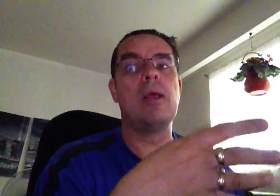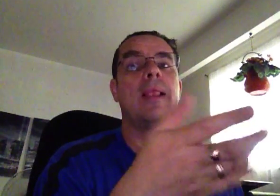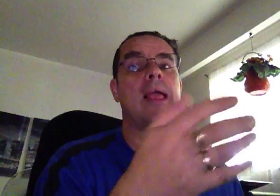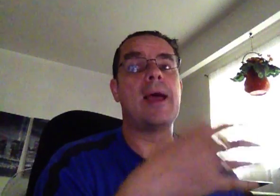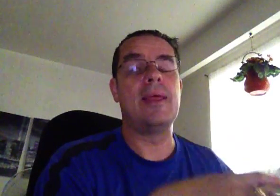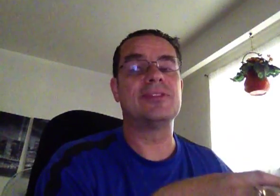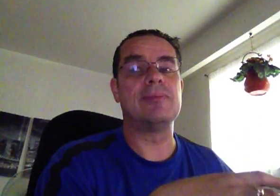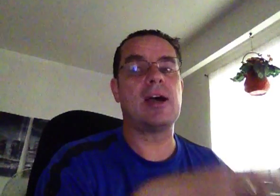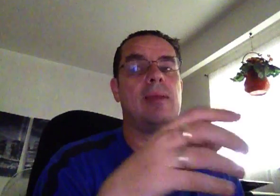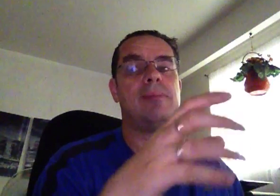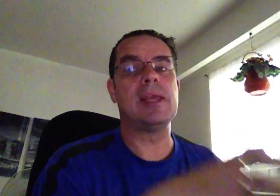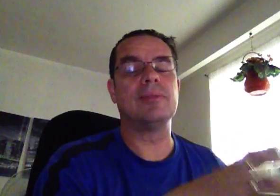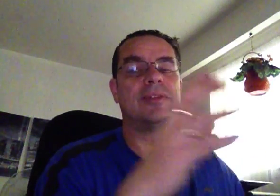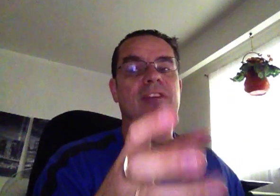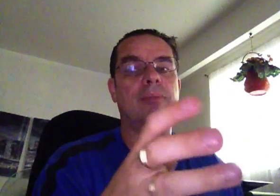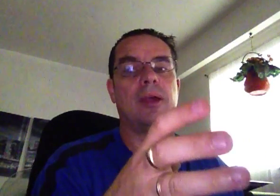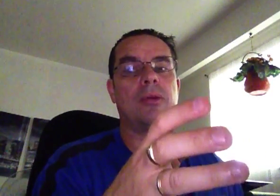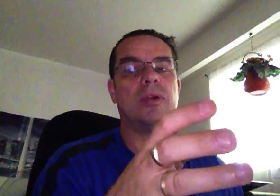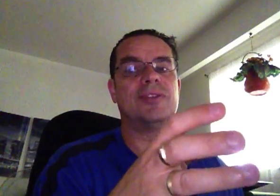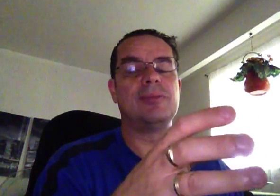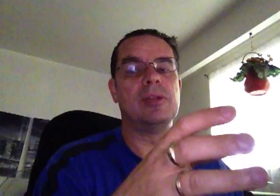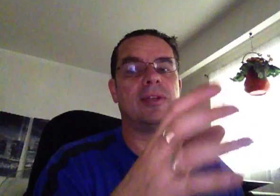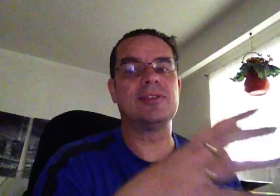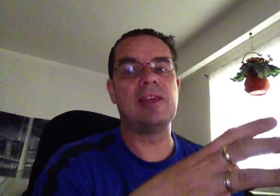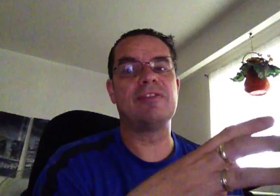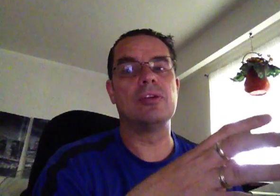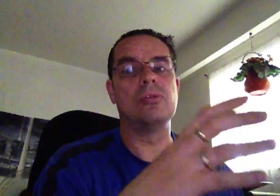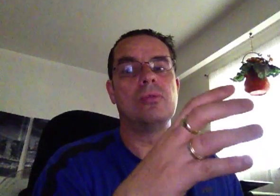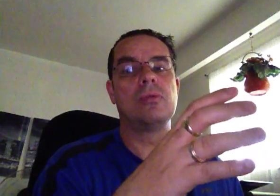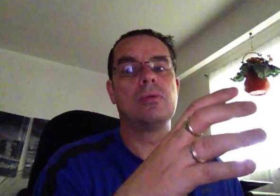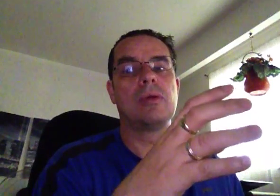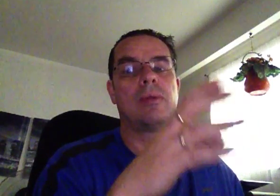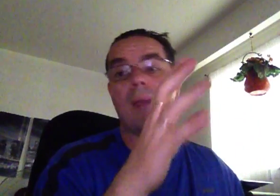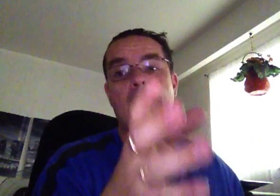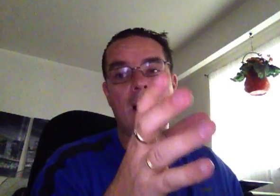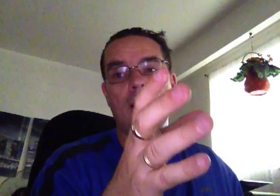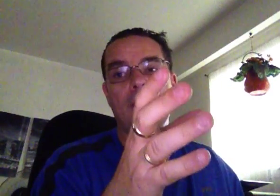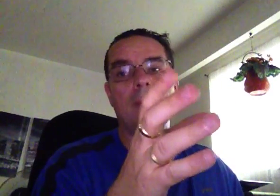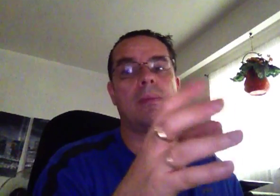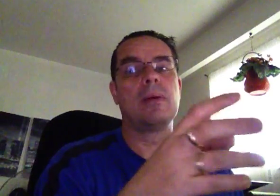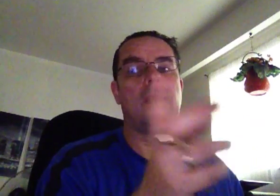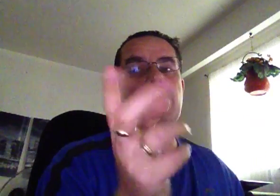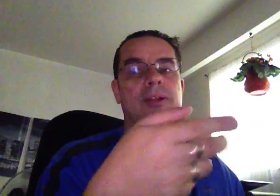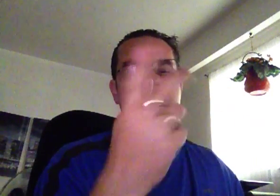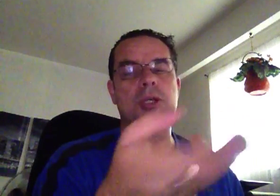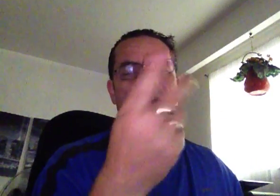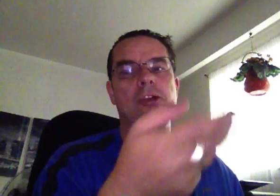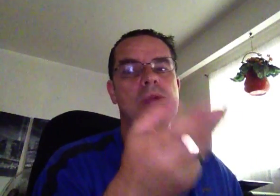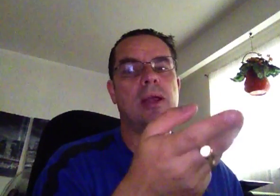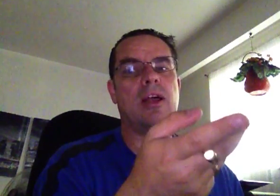And then, at the same time, being able to develop another one, Simulink, Stateflow, MATLAB, and then generate a new DLL